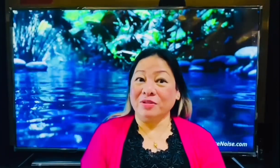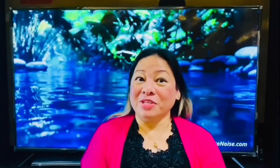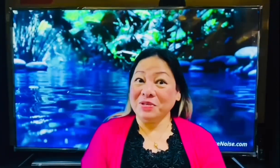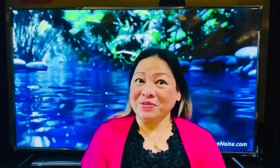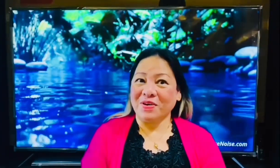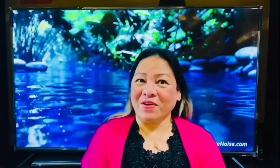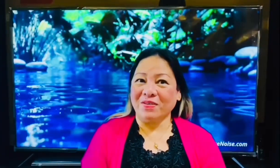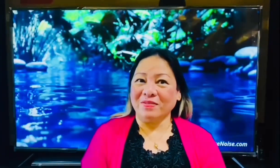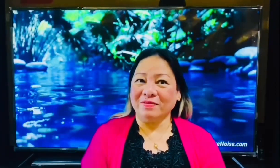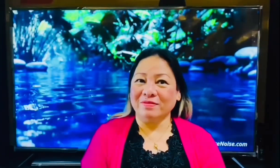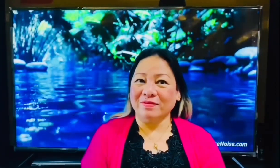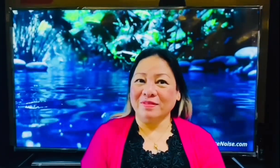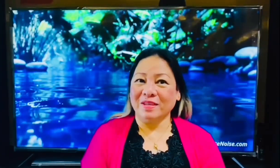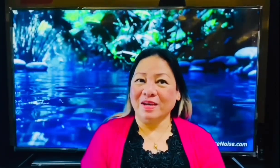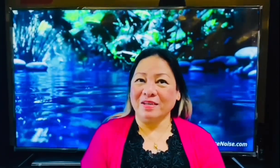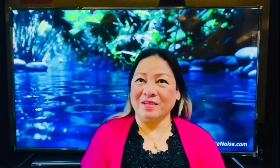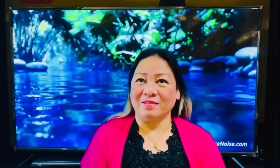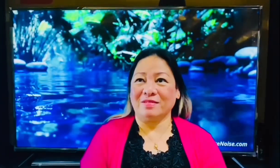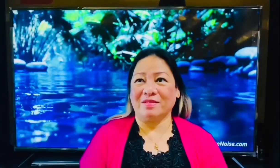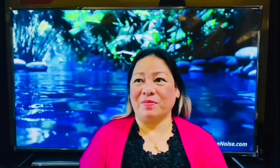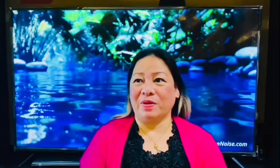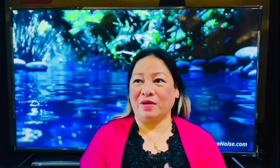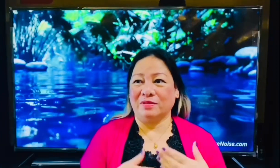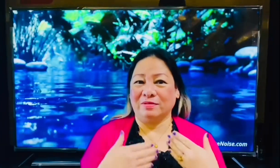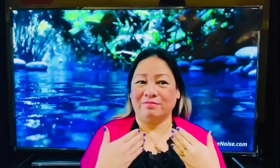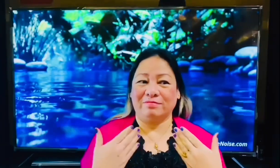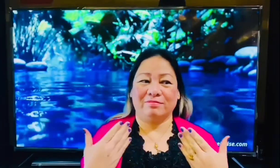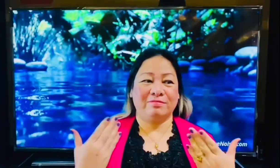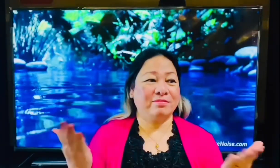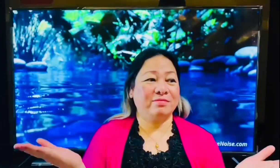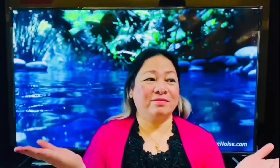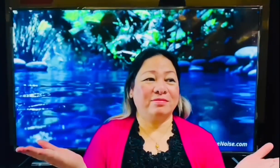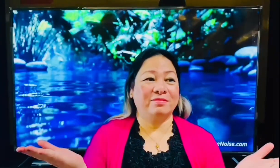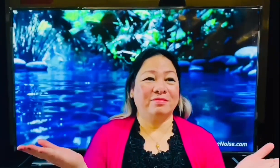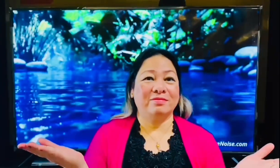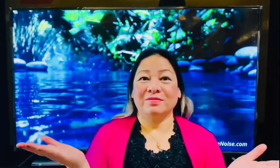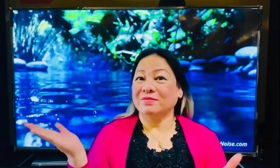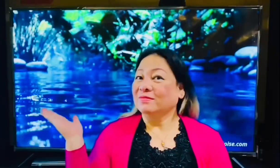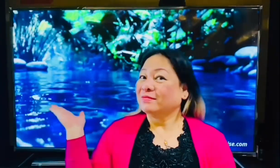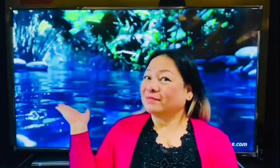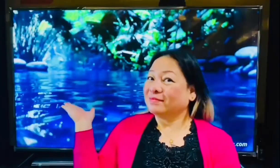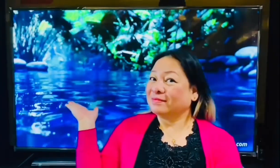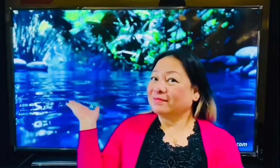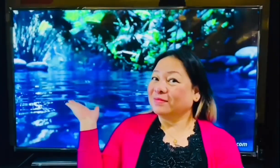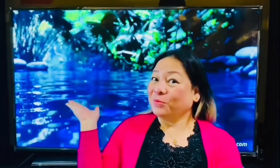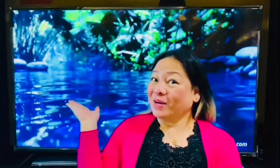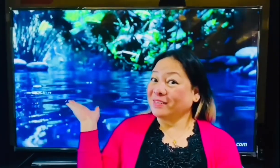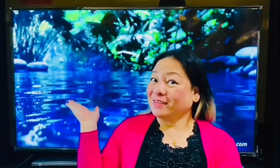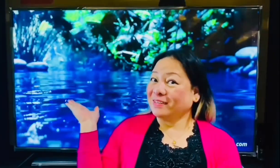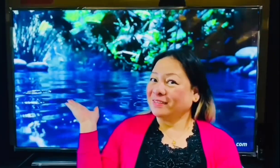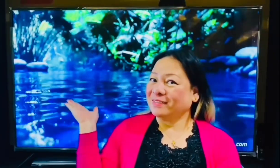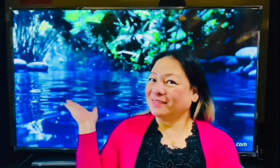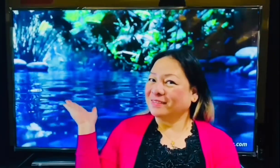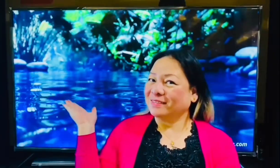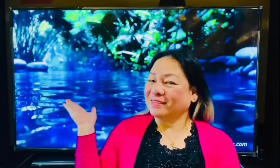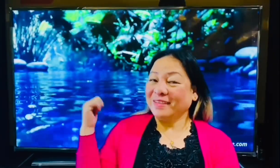about new song and it's about water yes